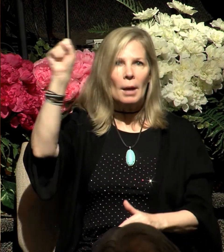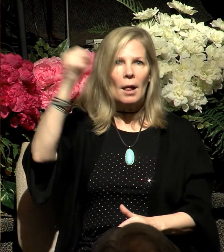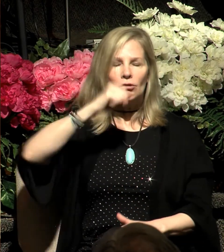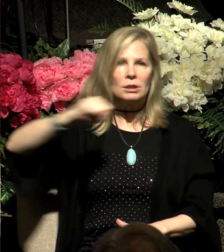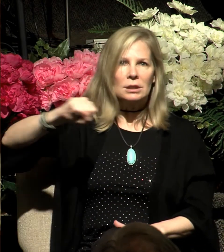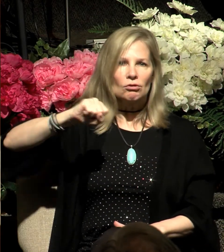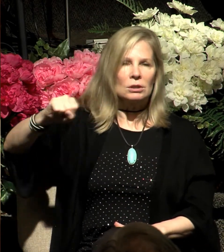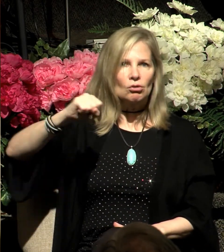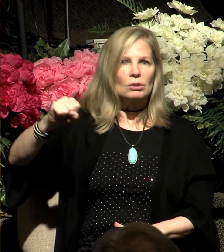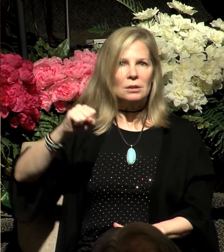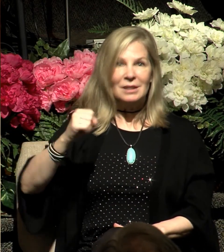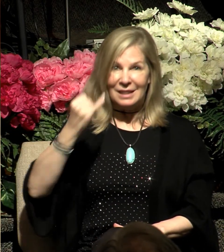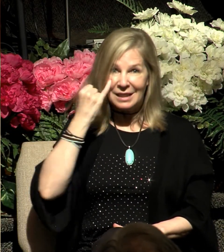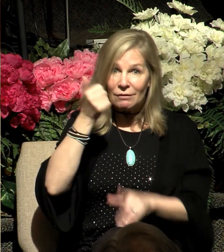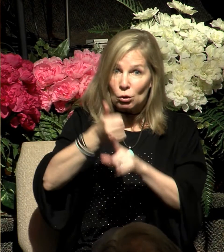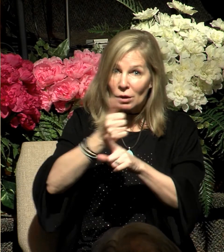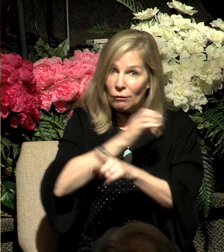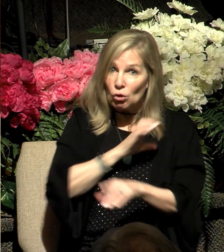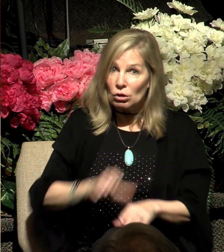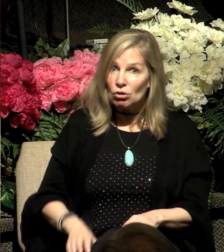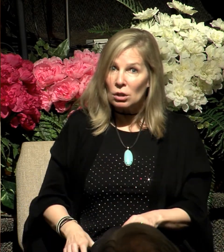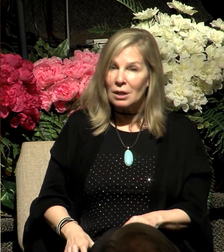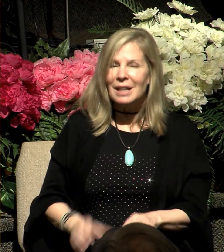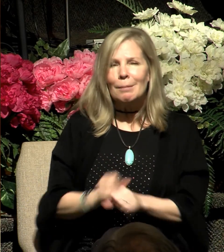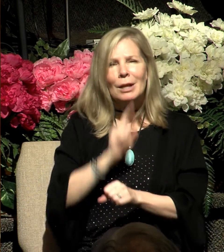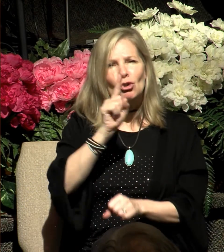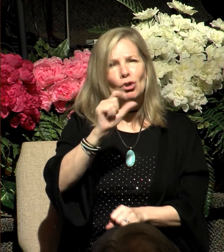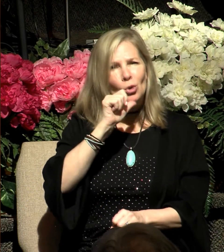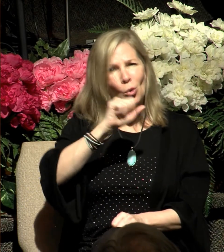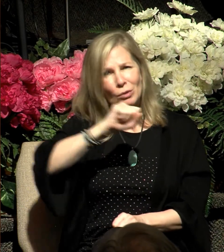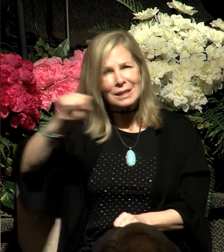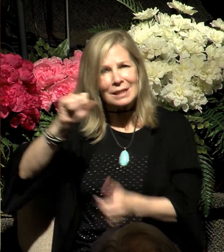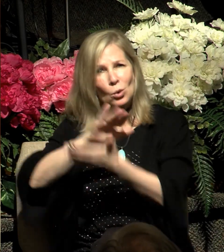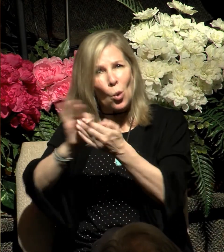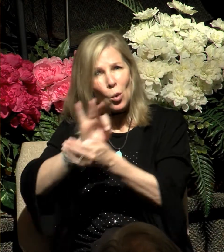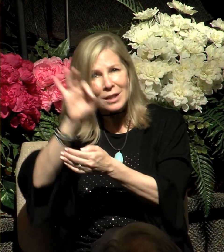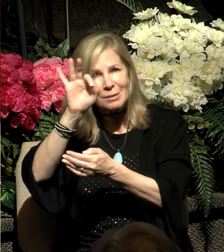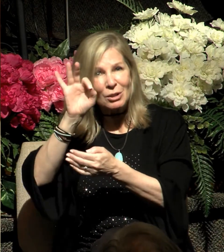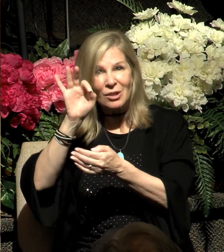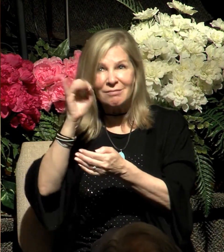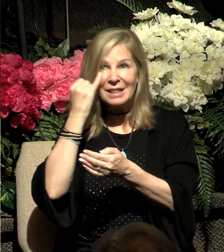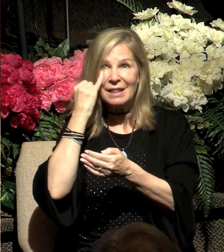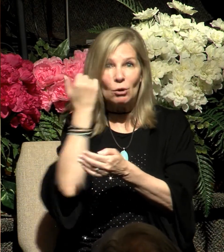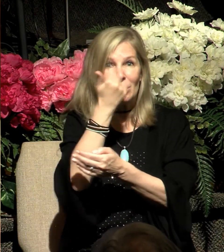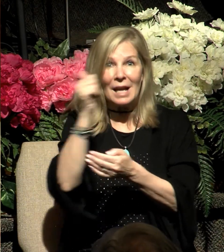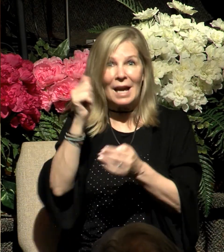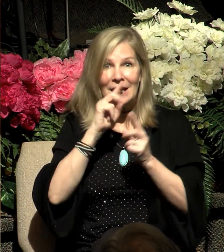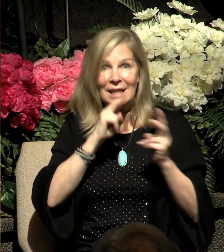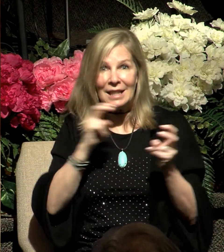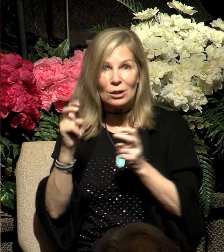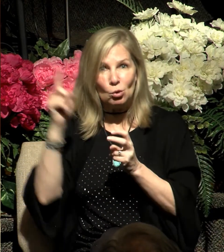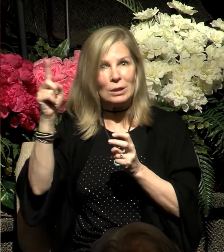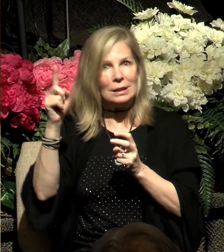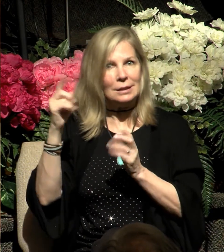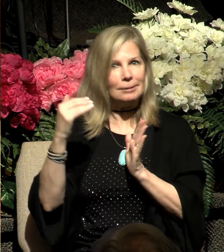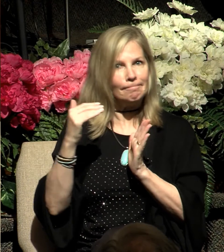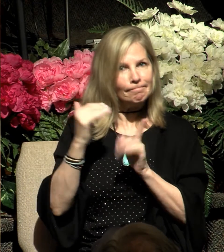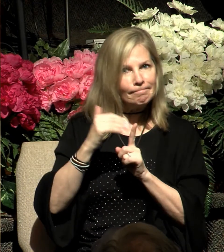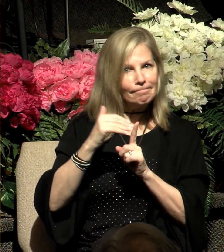And if you are a Christian, make sure that you're not resisting the Holy Spirit about an issue or some issues that he's been dealing with you for some time